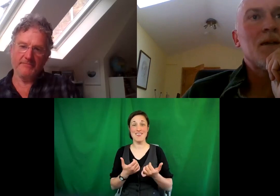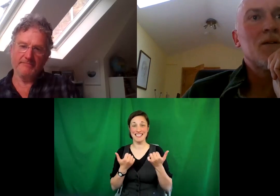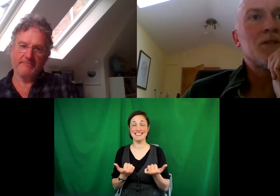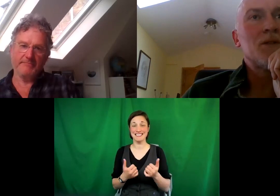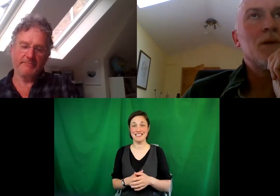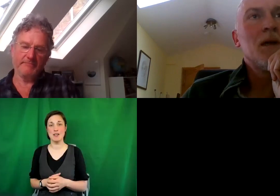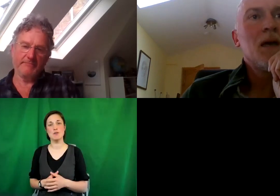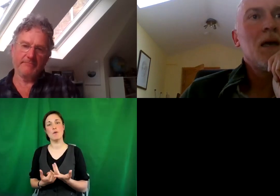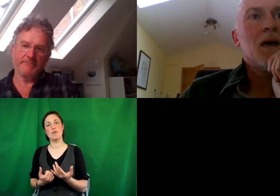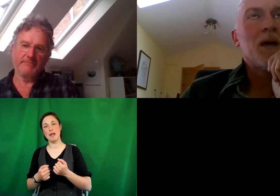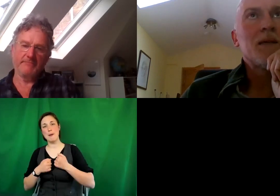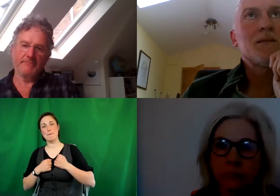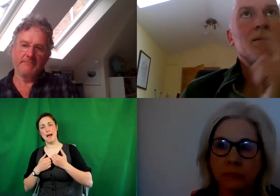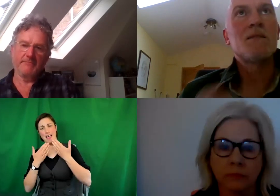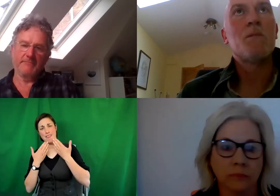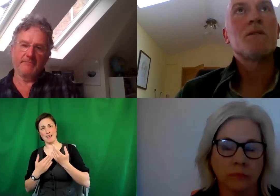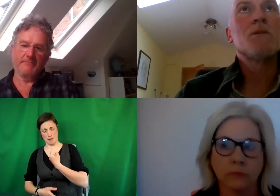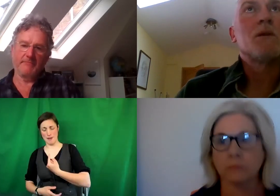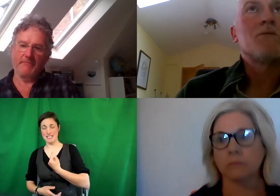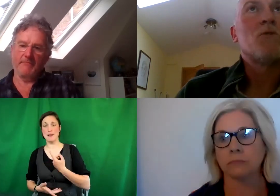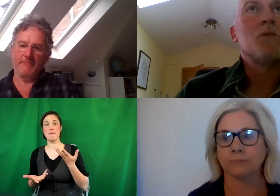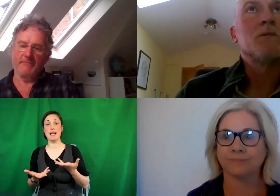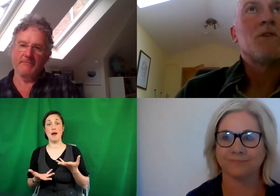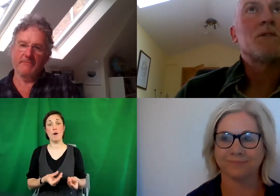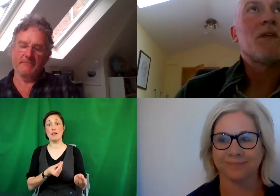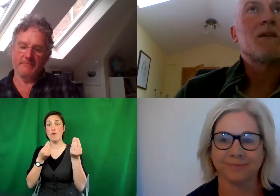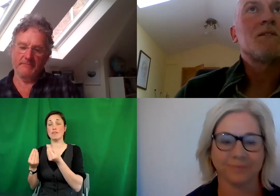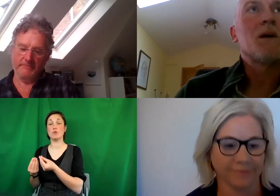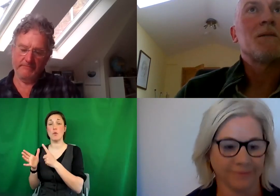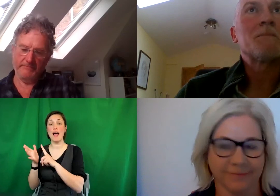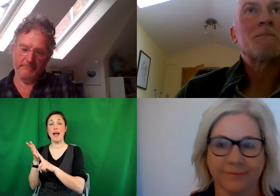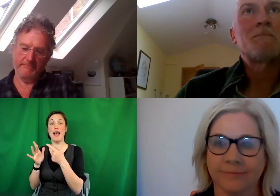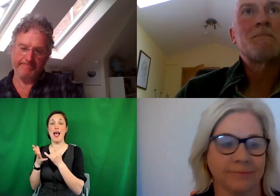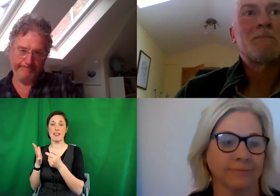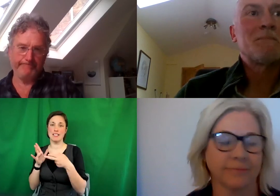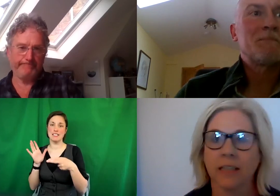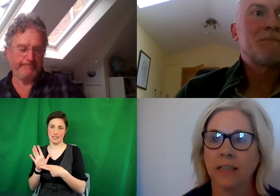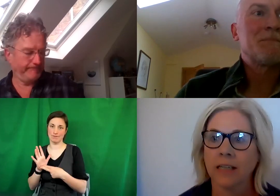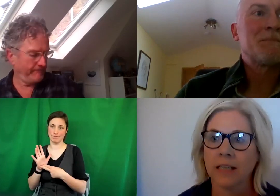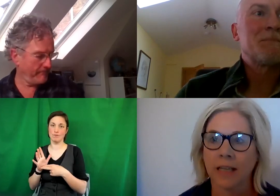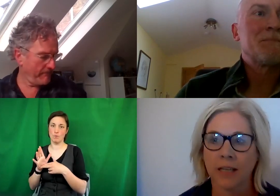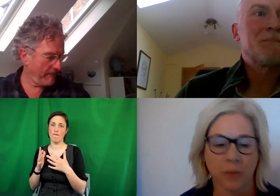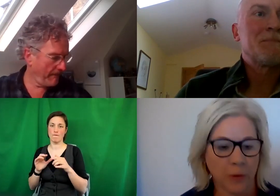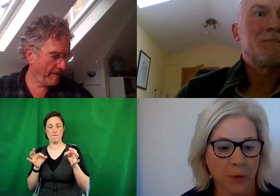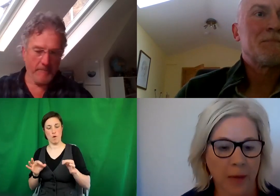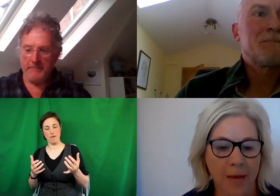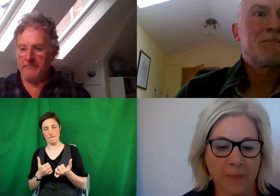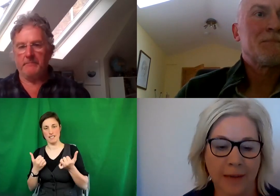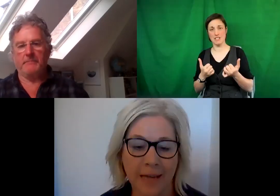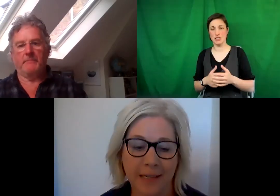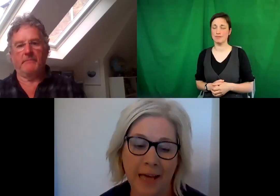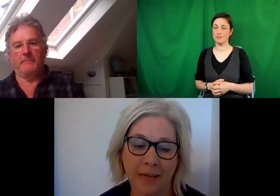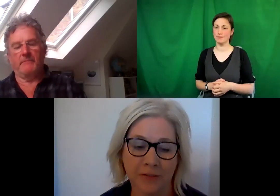going to hand over to Alison Simmons, who will give a formal vote of thanks to Alan. Thank you, Paul.